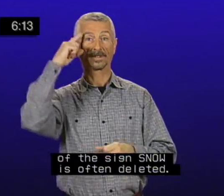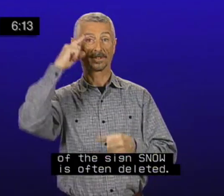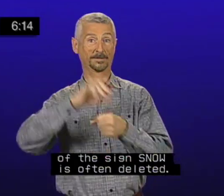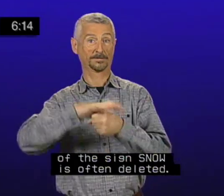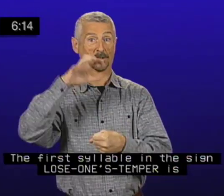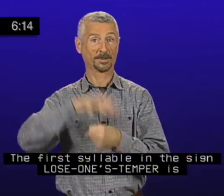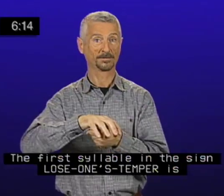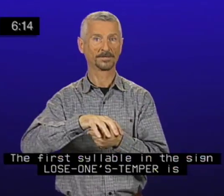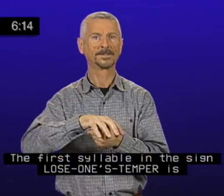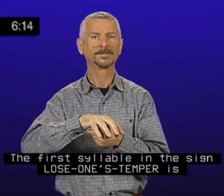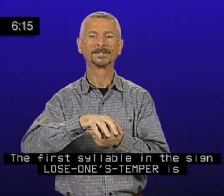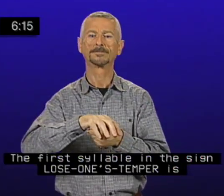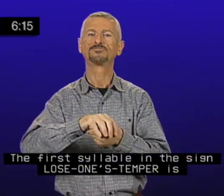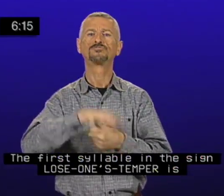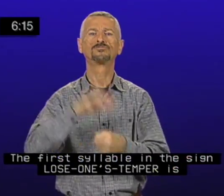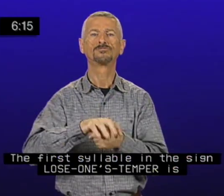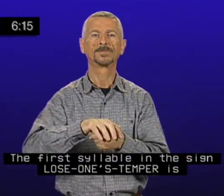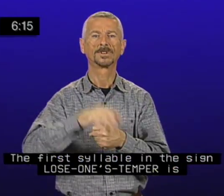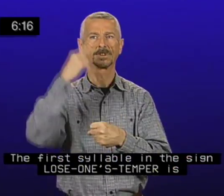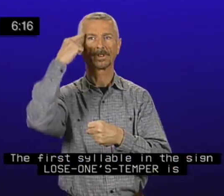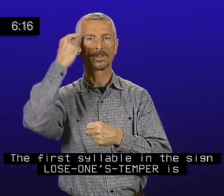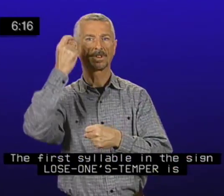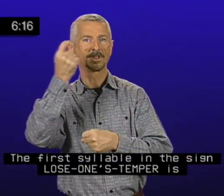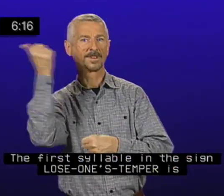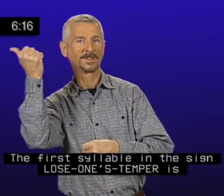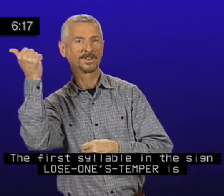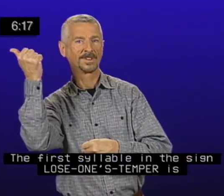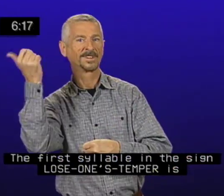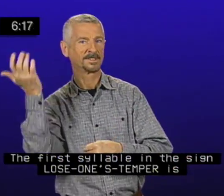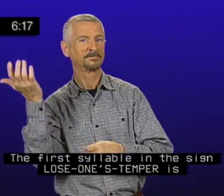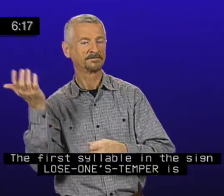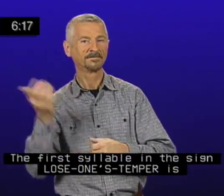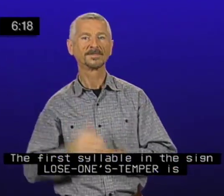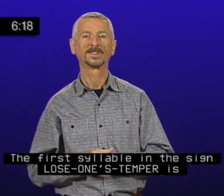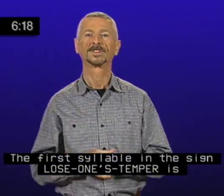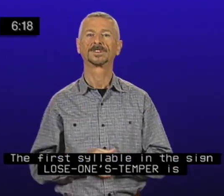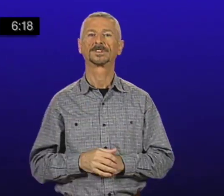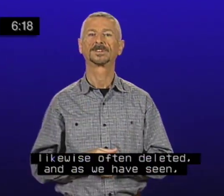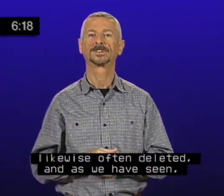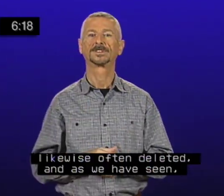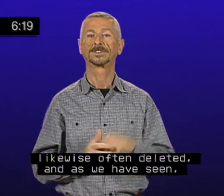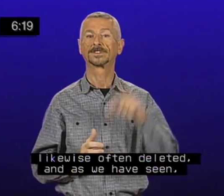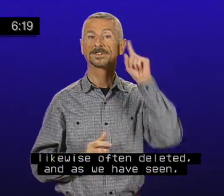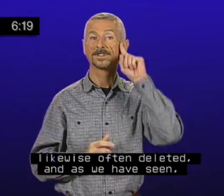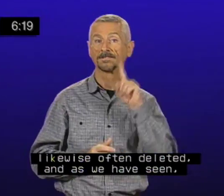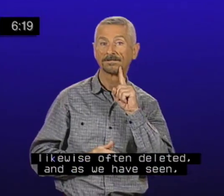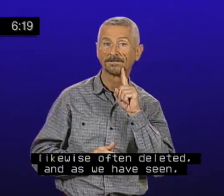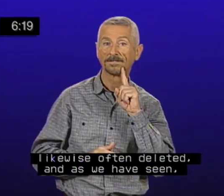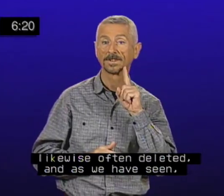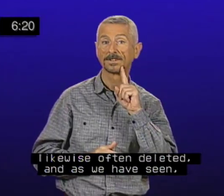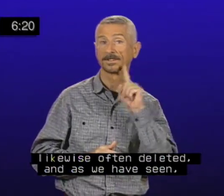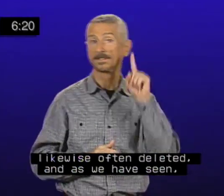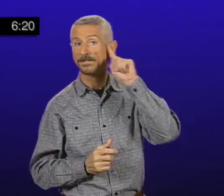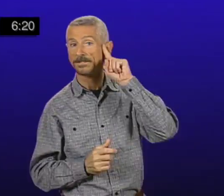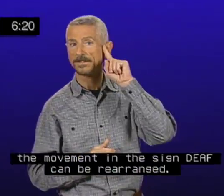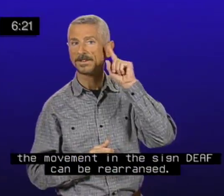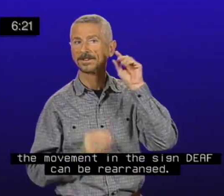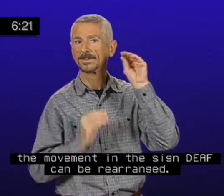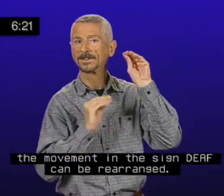The first syllable in the sign LOSE ONE'S TEMPER is likewise often deleted. And, as we have seen, the movement in the